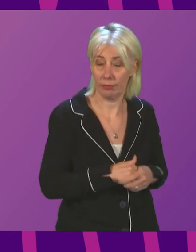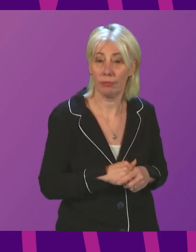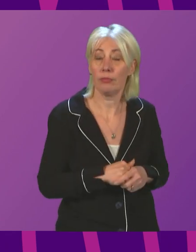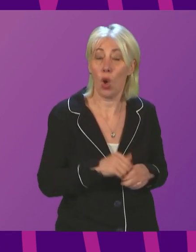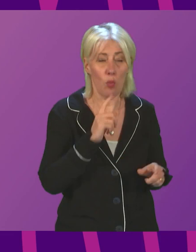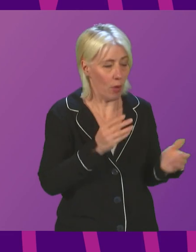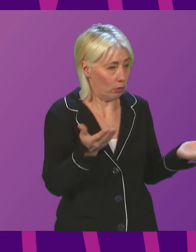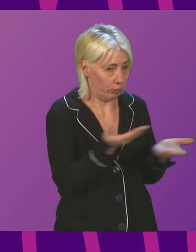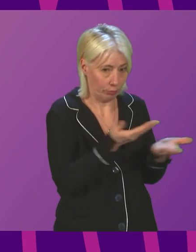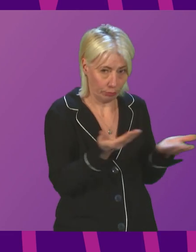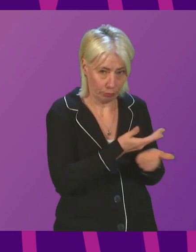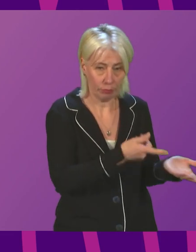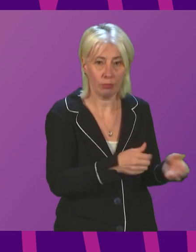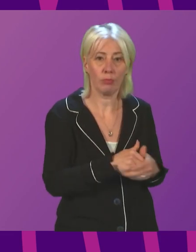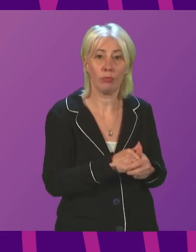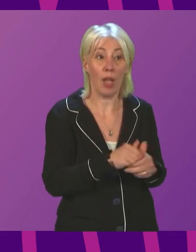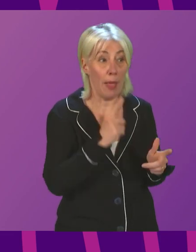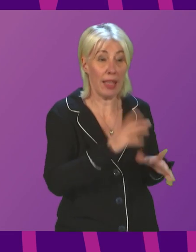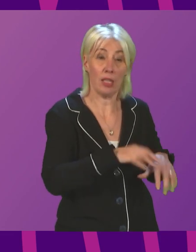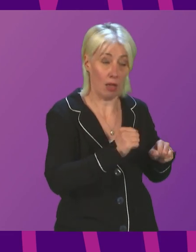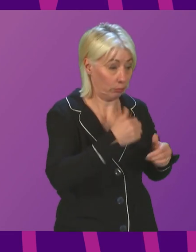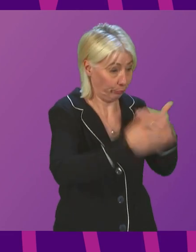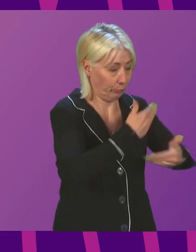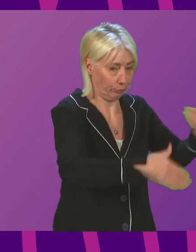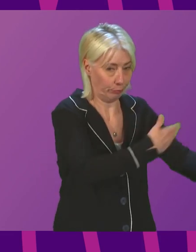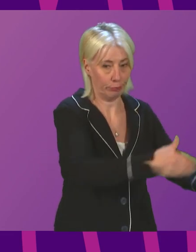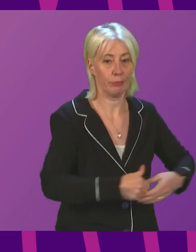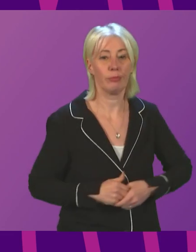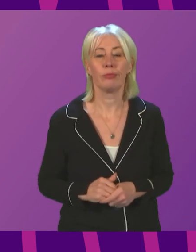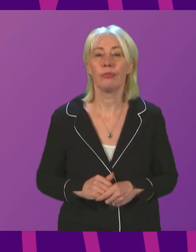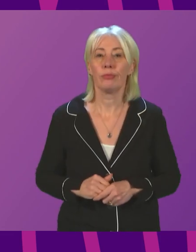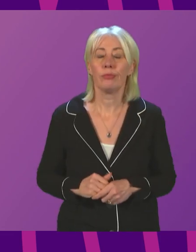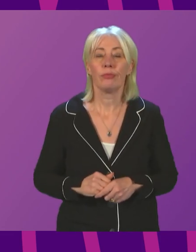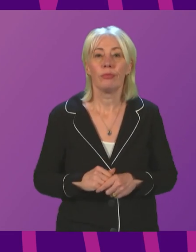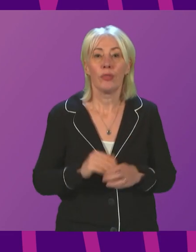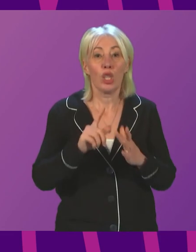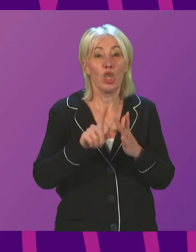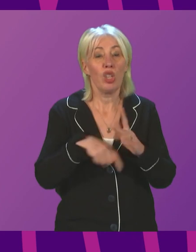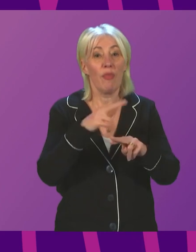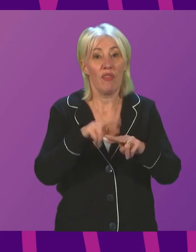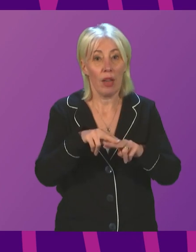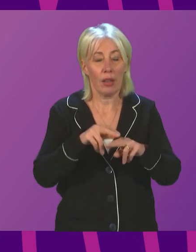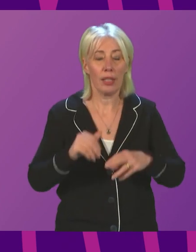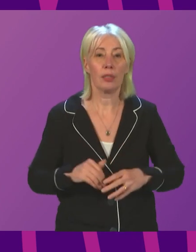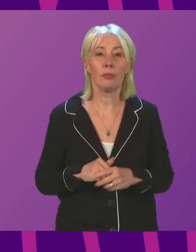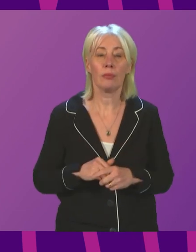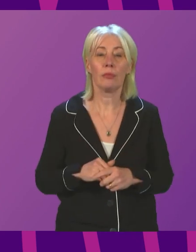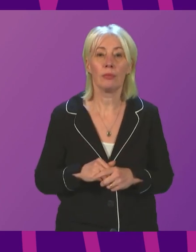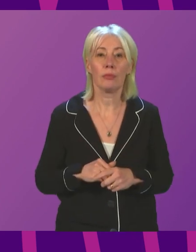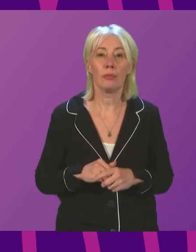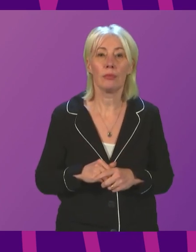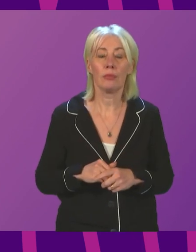Health Board in question and for deployment in due course. Jim Fairley to be followed by Jeremy Balfour. Thank you, President Officer.